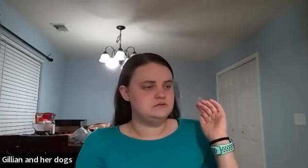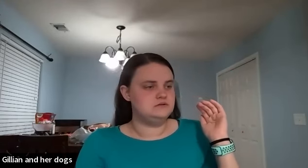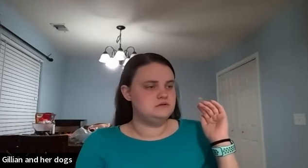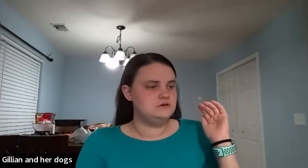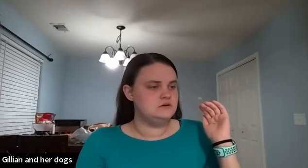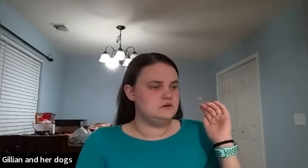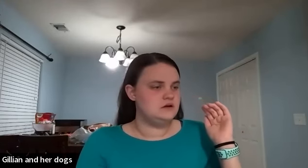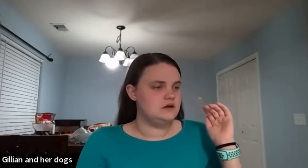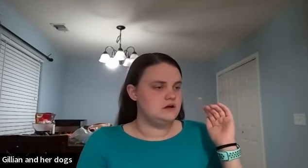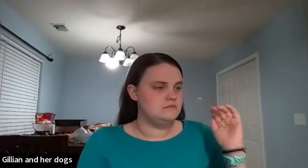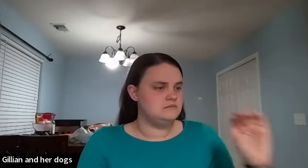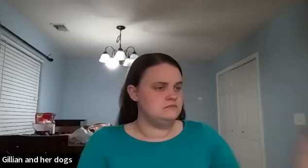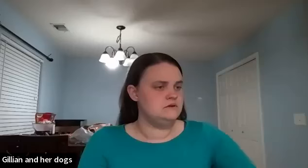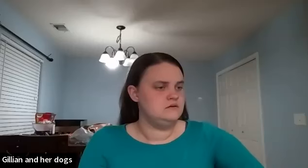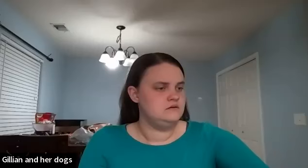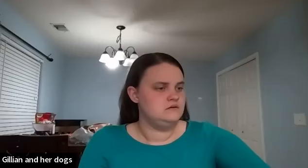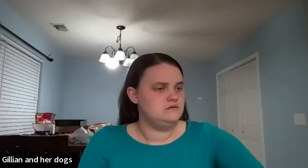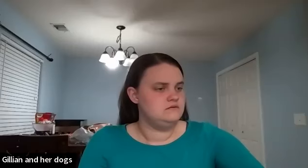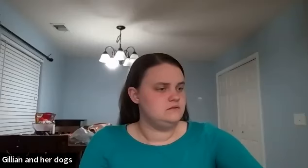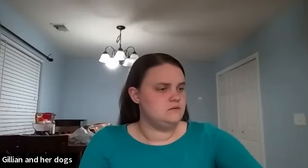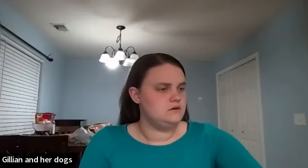um for